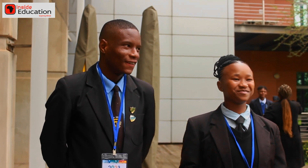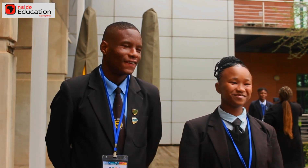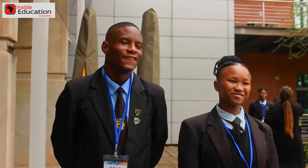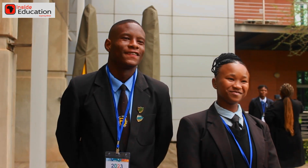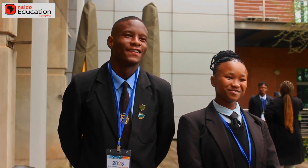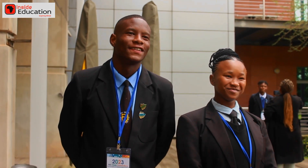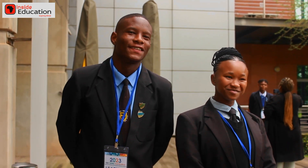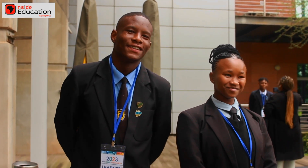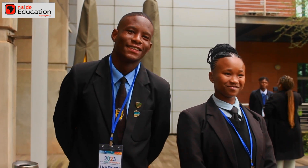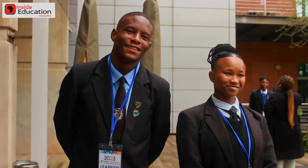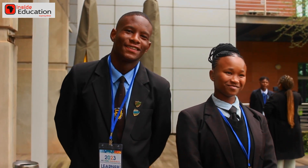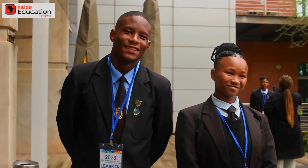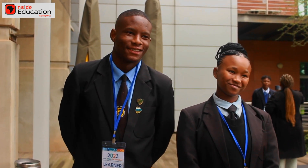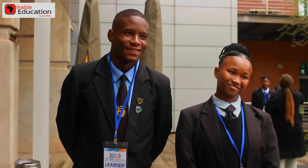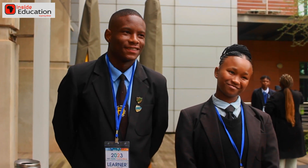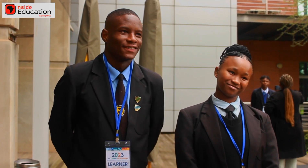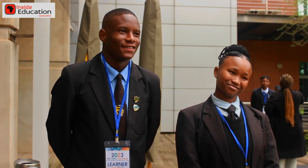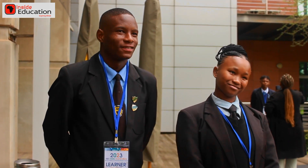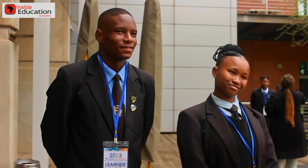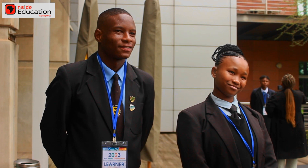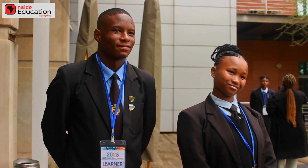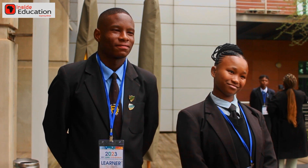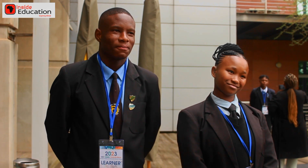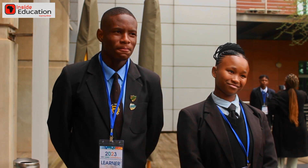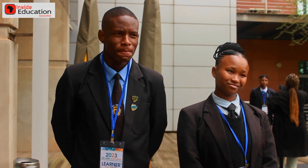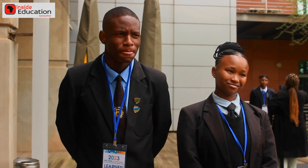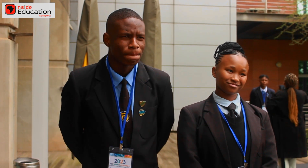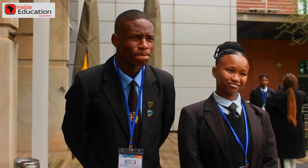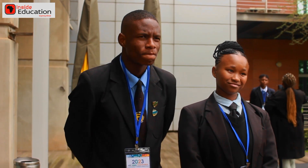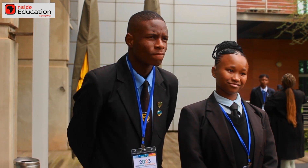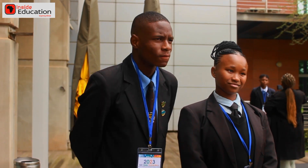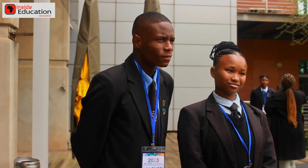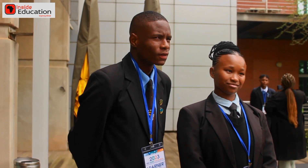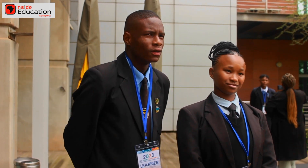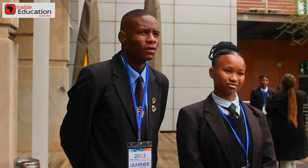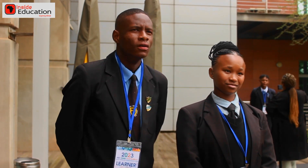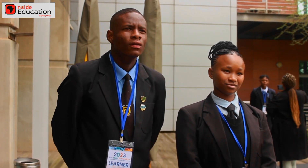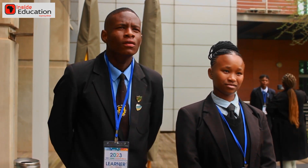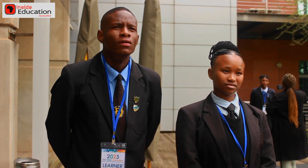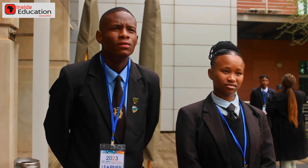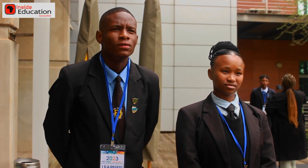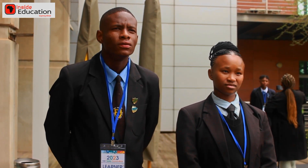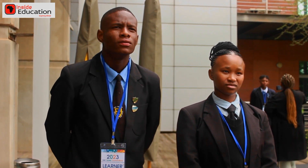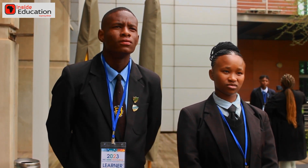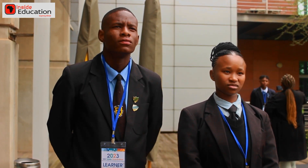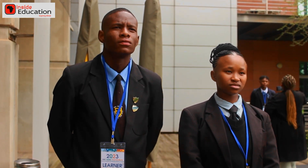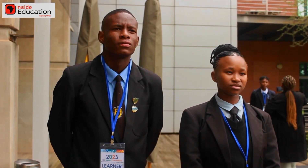I'm one of the top achievers. I achieved excellently in South African Sign Language. If I may ask,